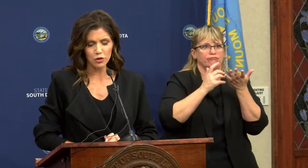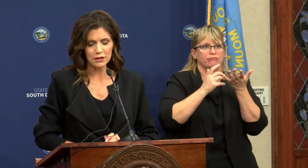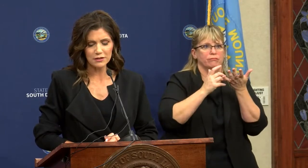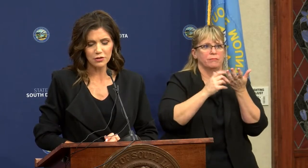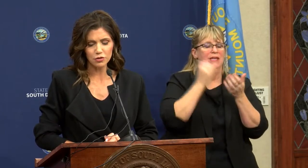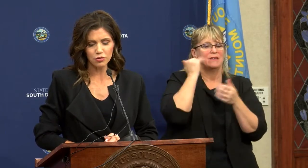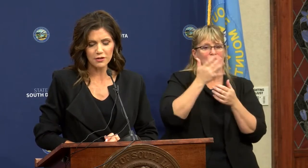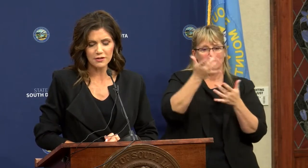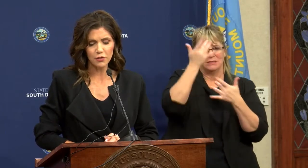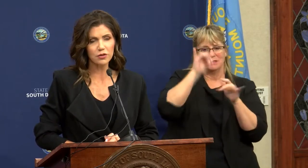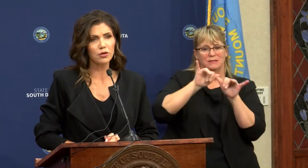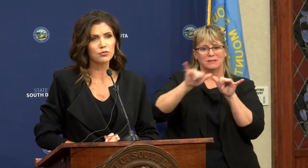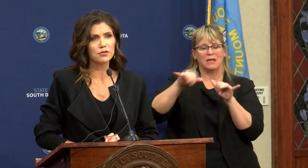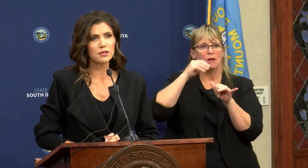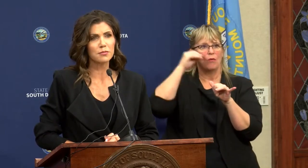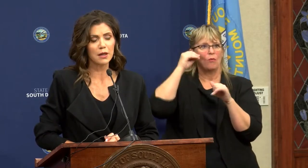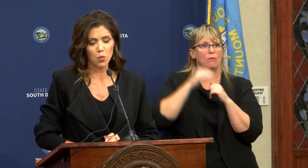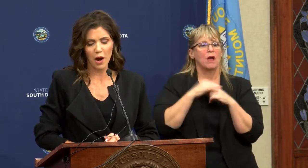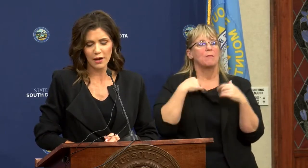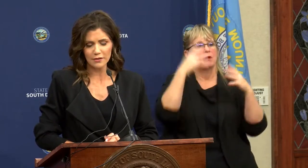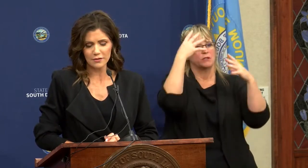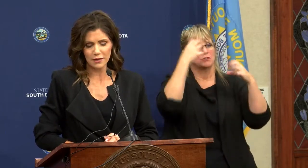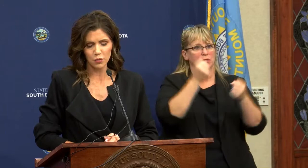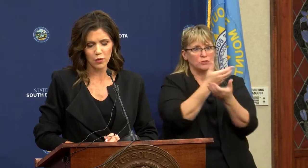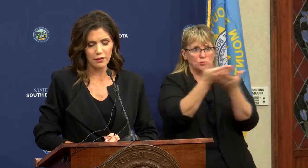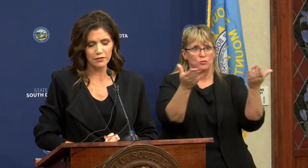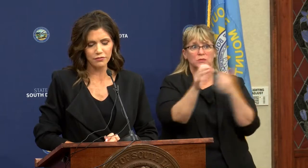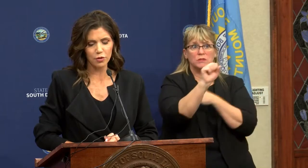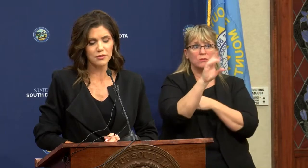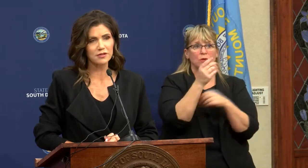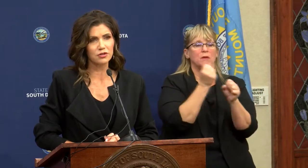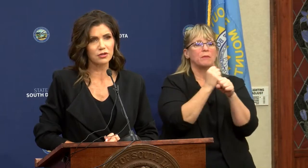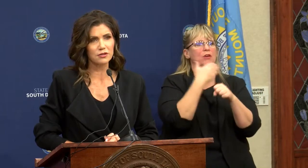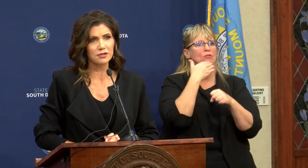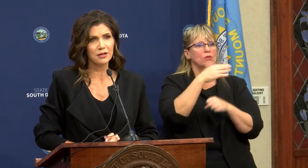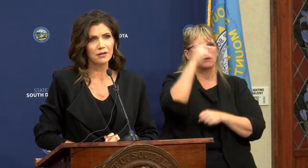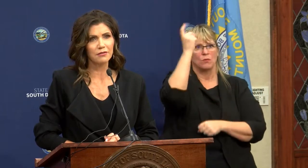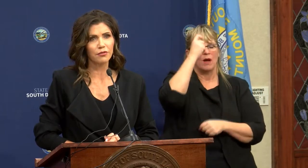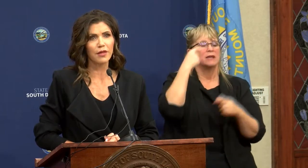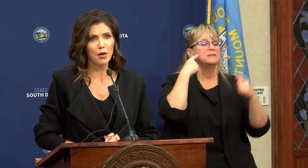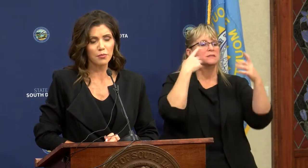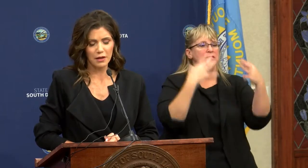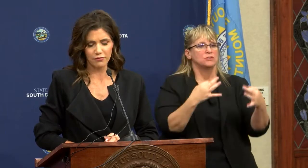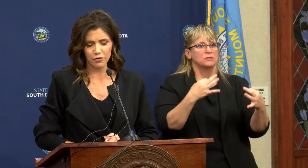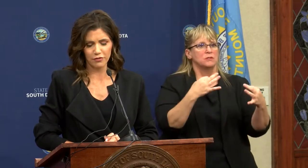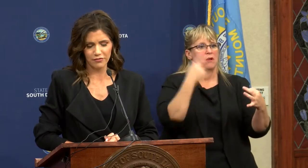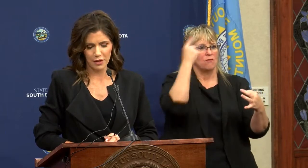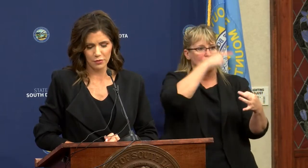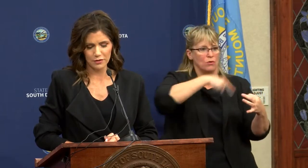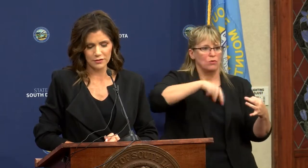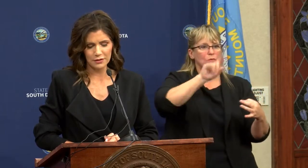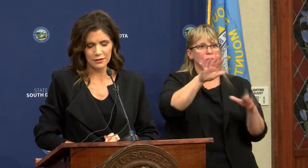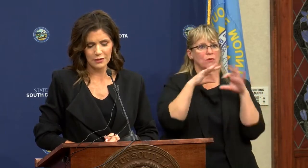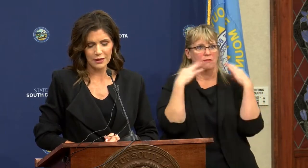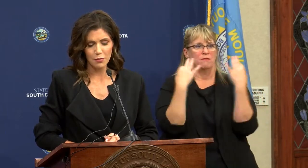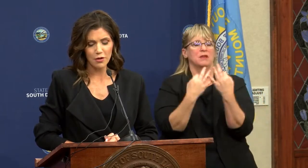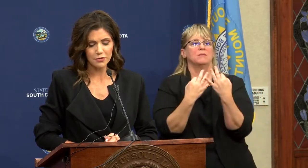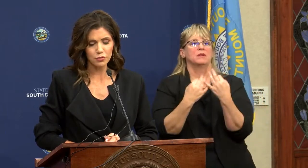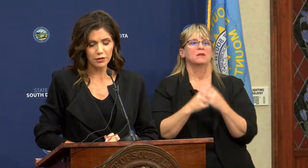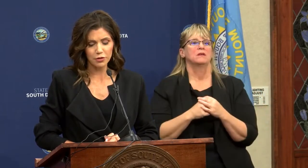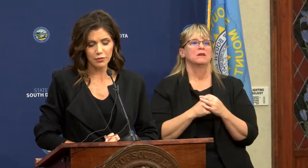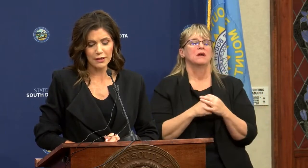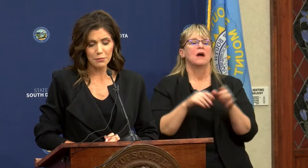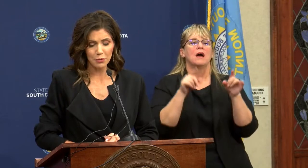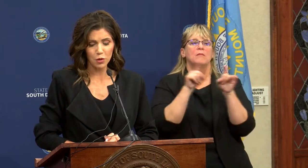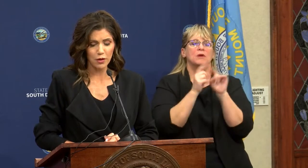I'm going to continue to trust South Dakotans to make wise and well-informed decisions for them and for their families. And I'm